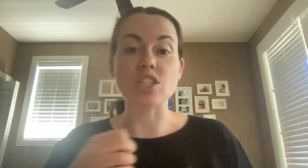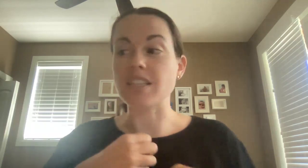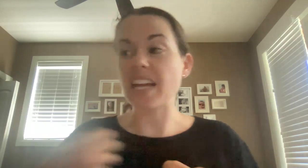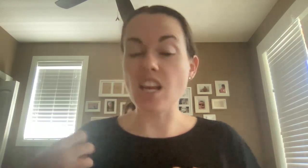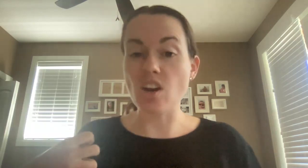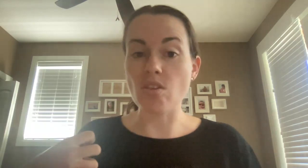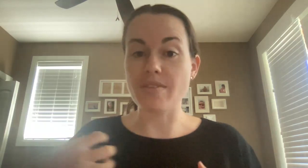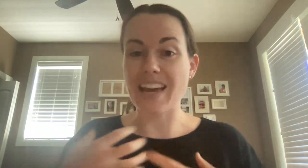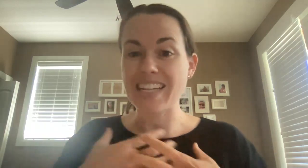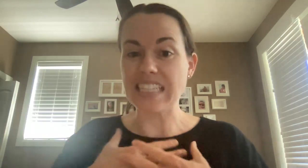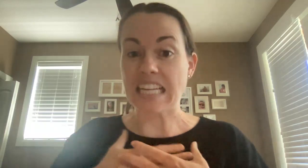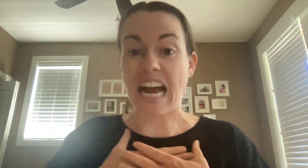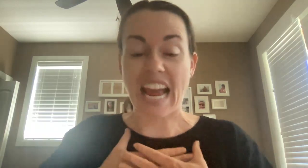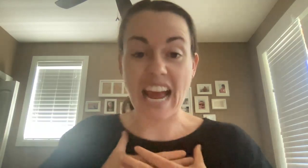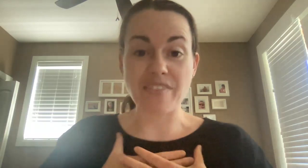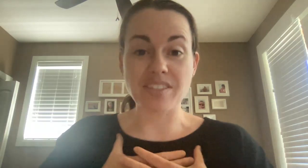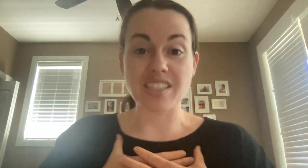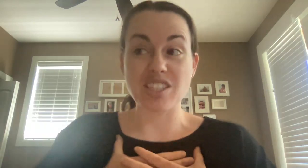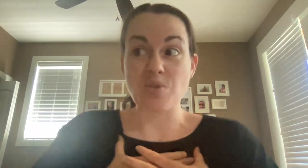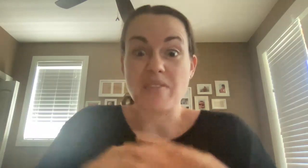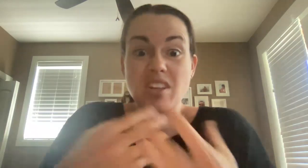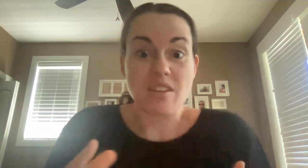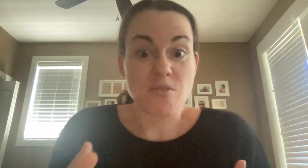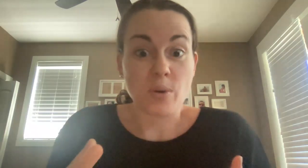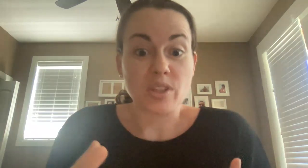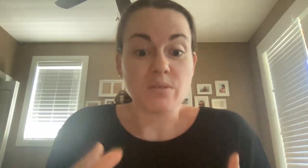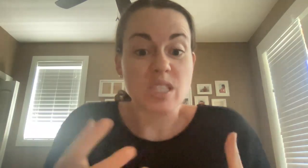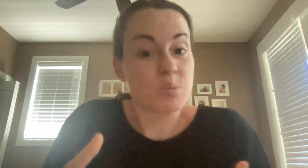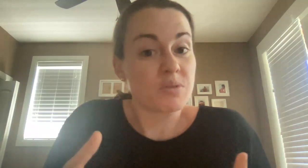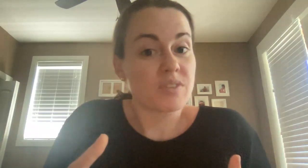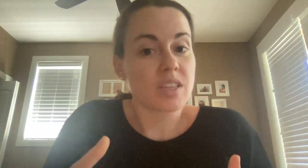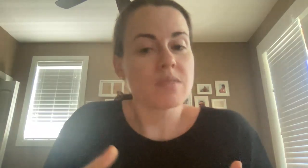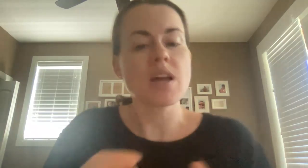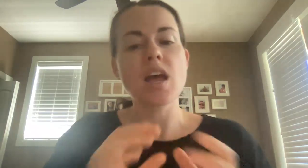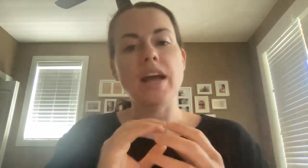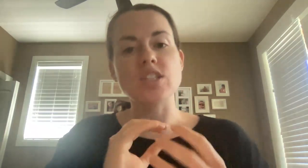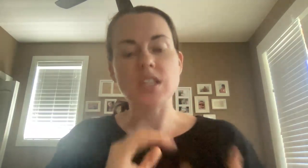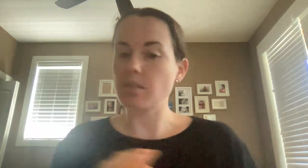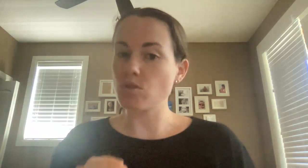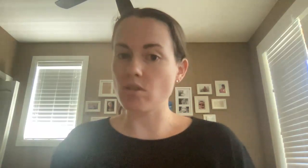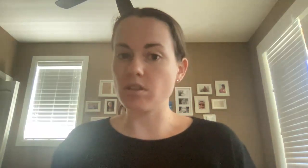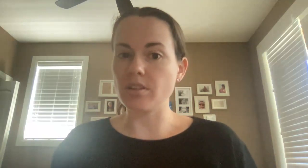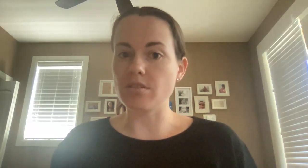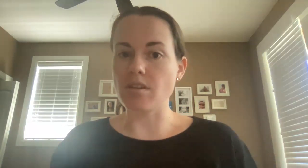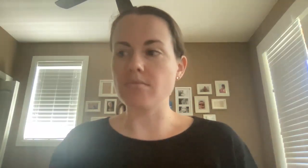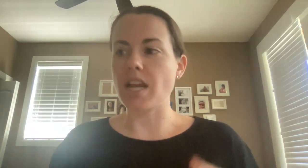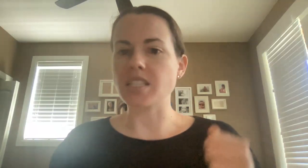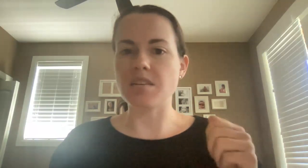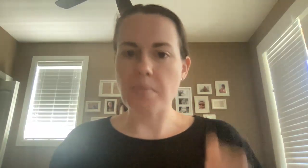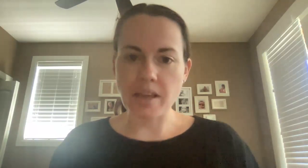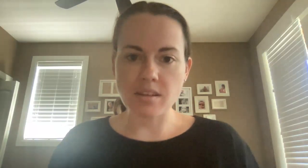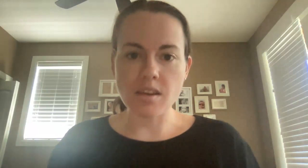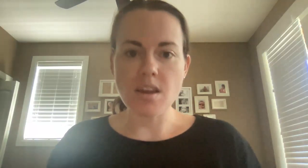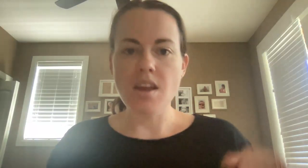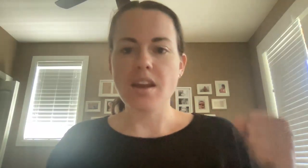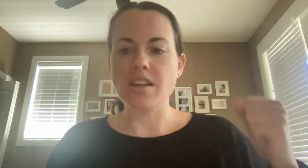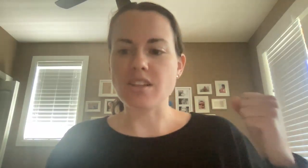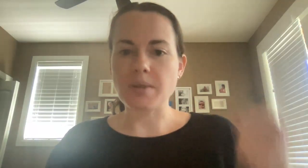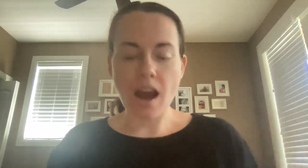just letting go of that idea that I have to do everything for you and spoon feed them and just let them struggle on their own. And it's going to be messy. It's going to be